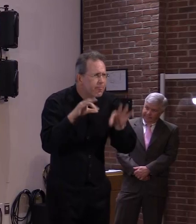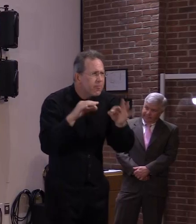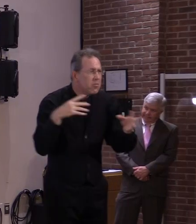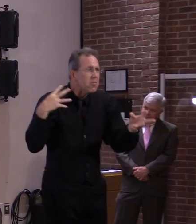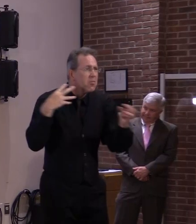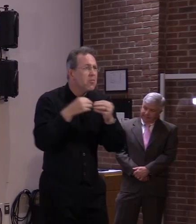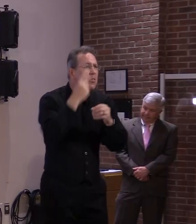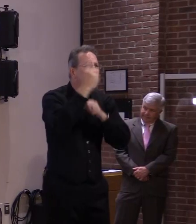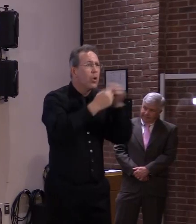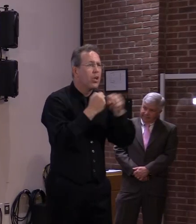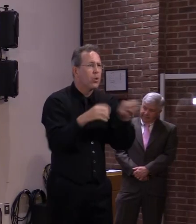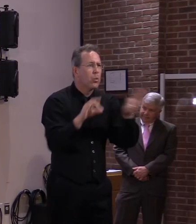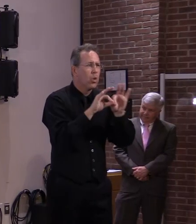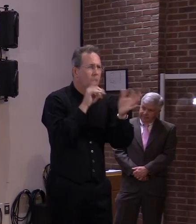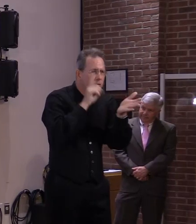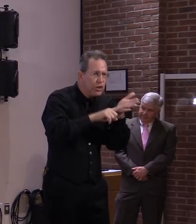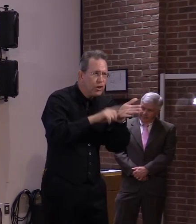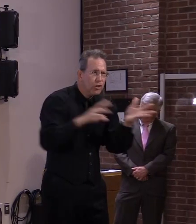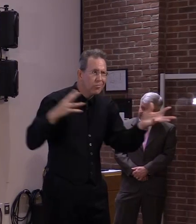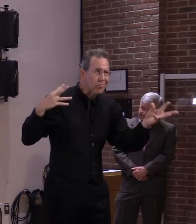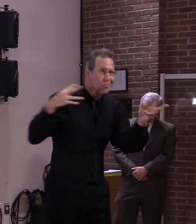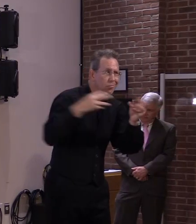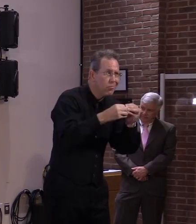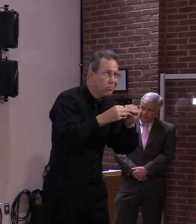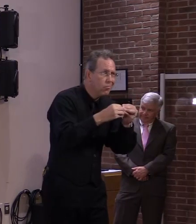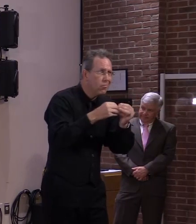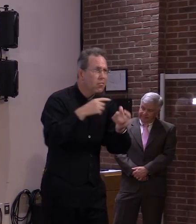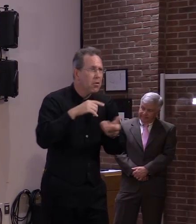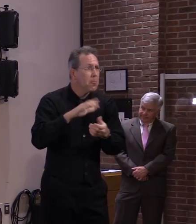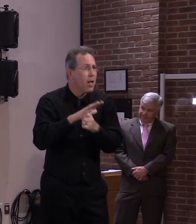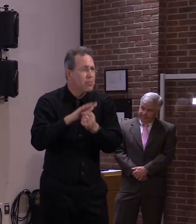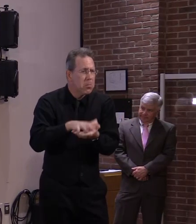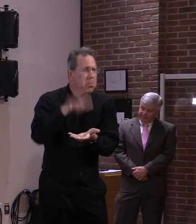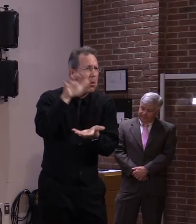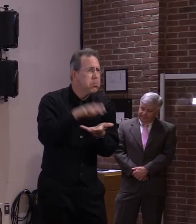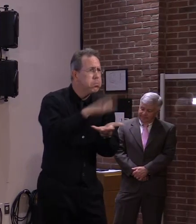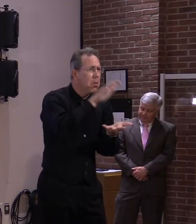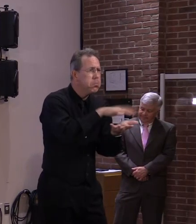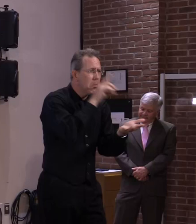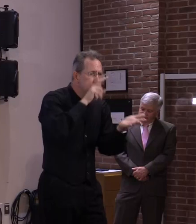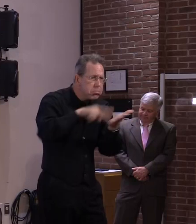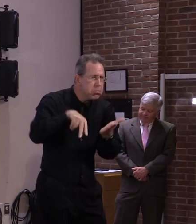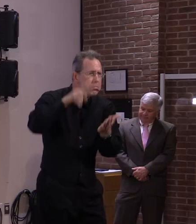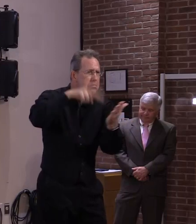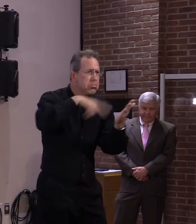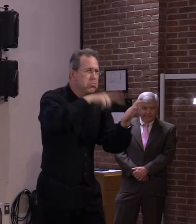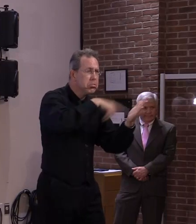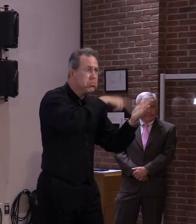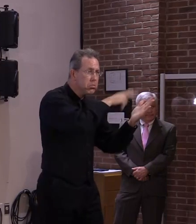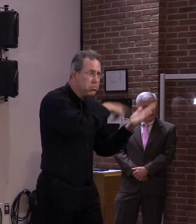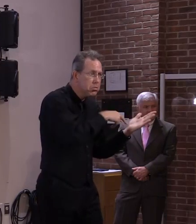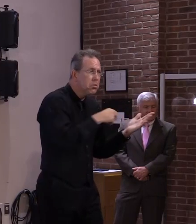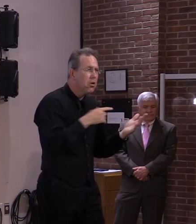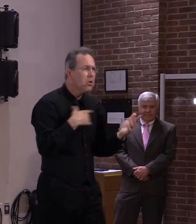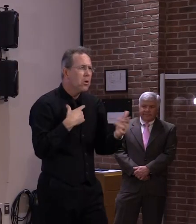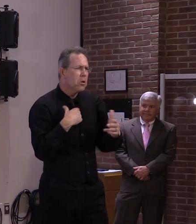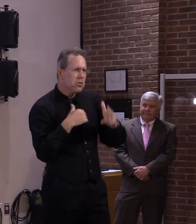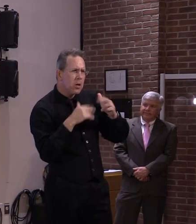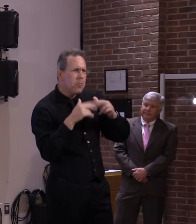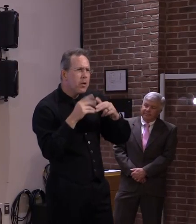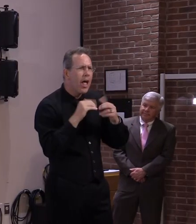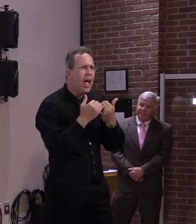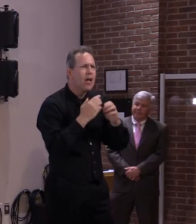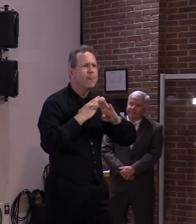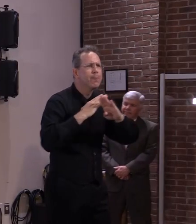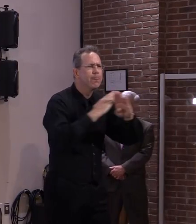available from them on antibody levels and how well they're maintaining those levels. And that's going to